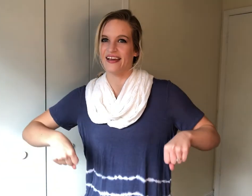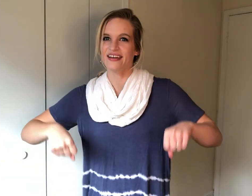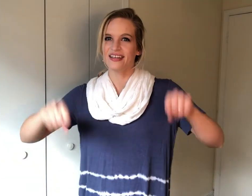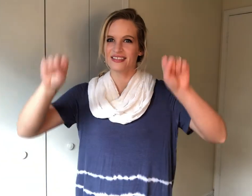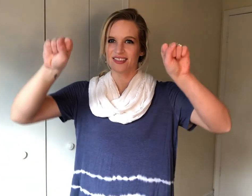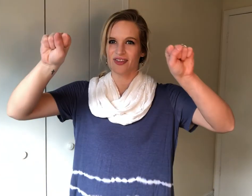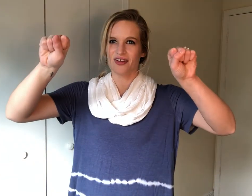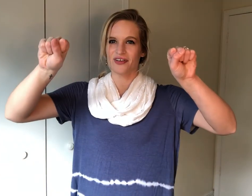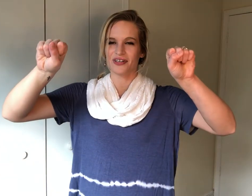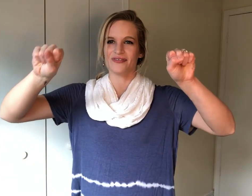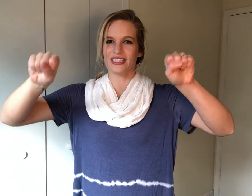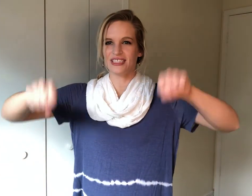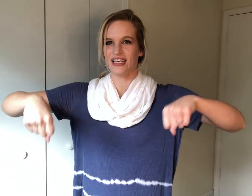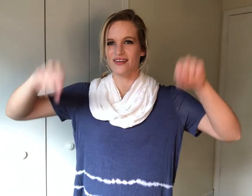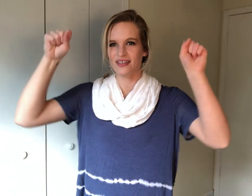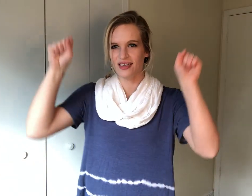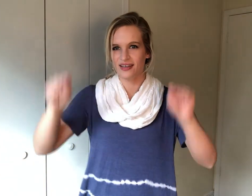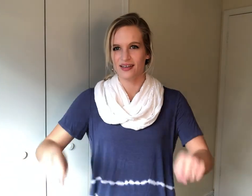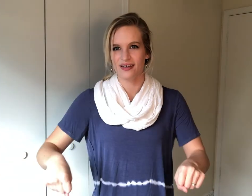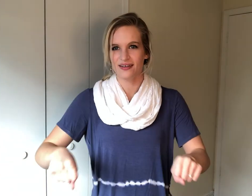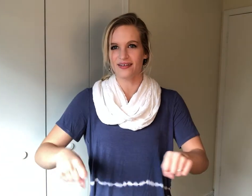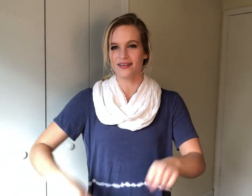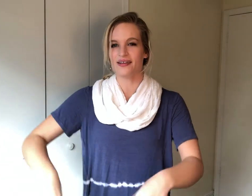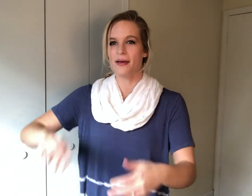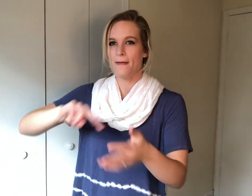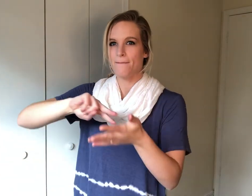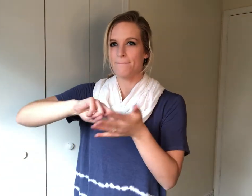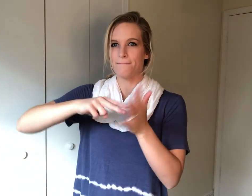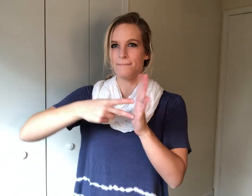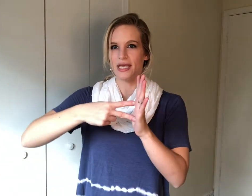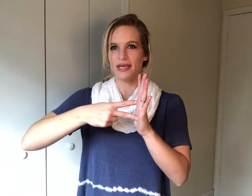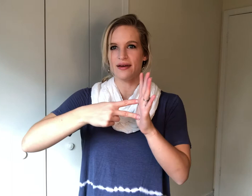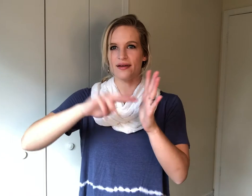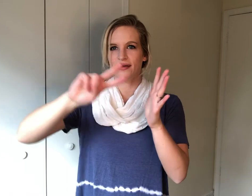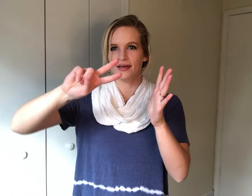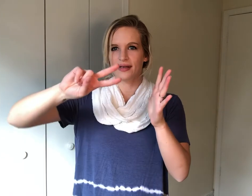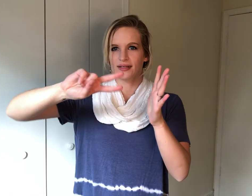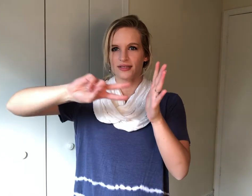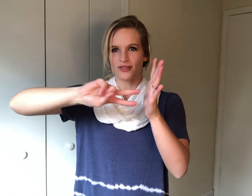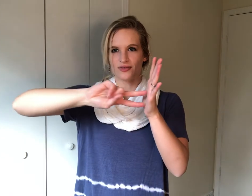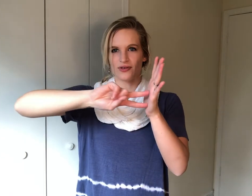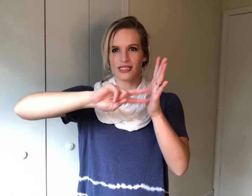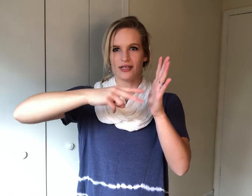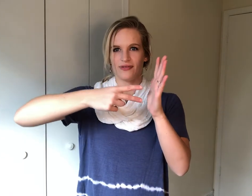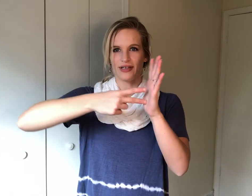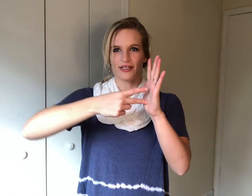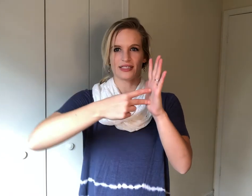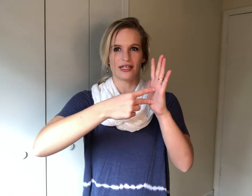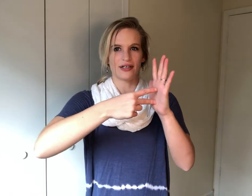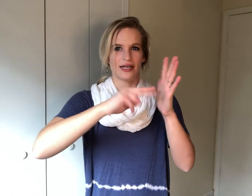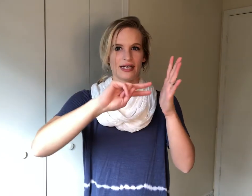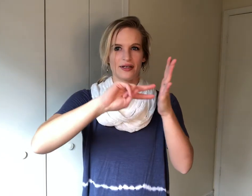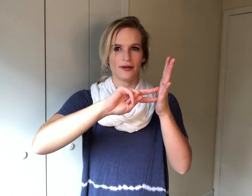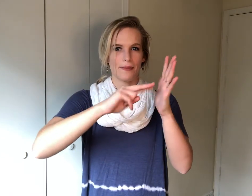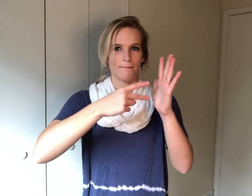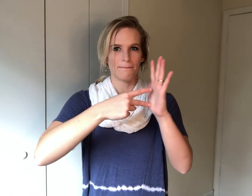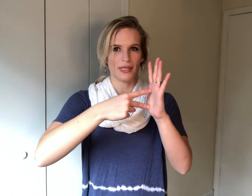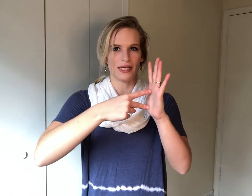so throw your fist down could mean so rotate your fingers on your hand mean